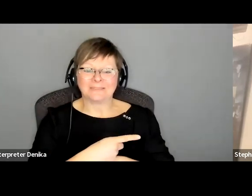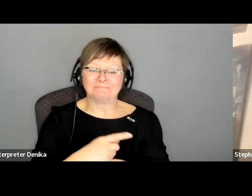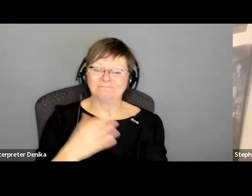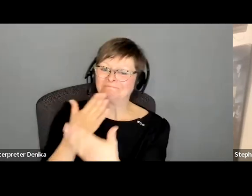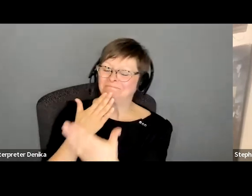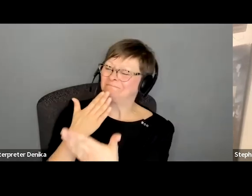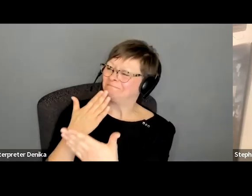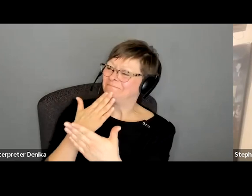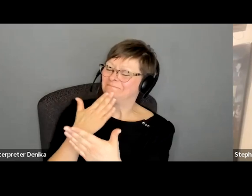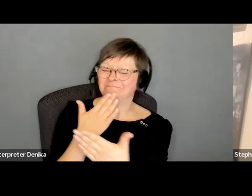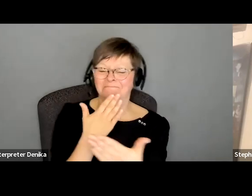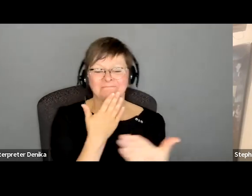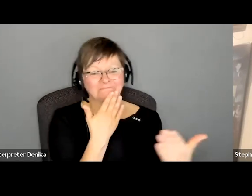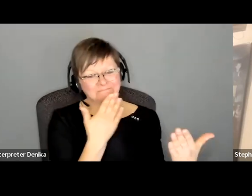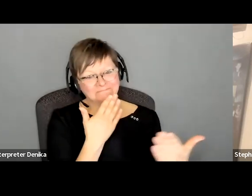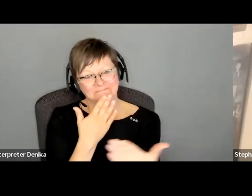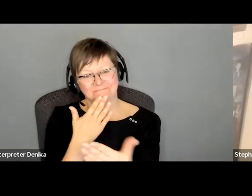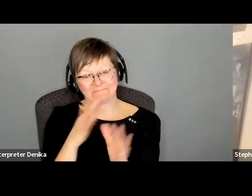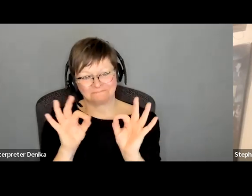you thank all thank you